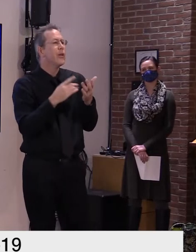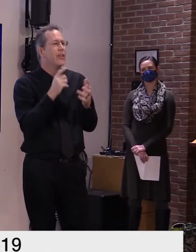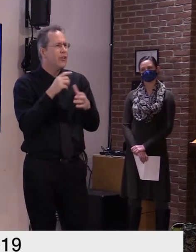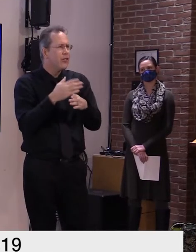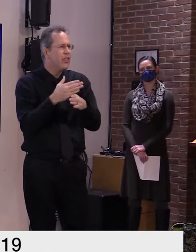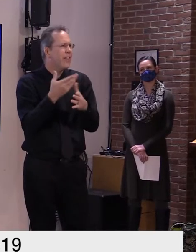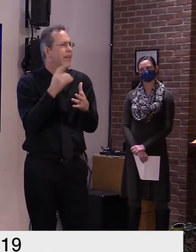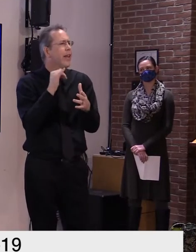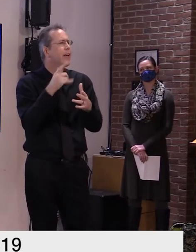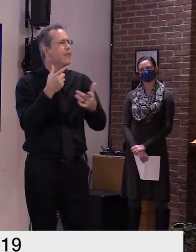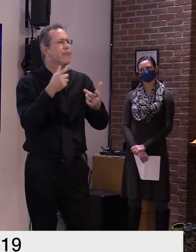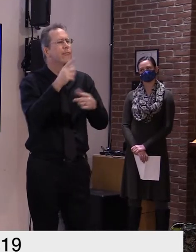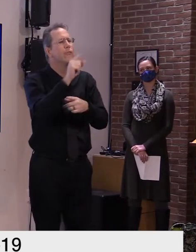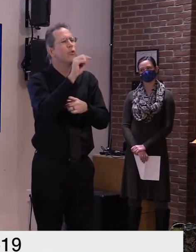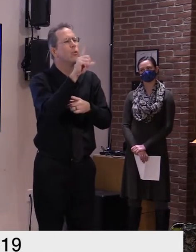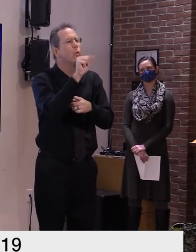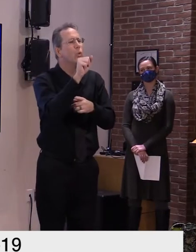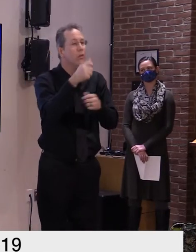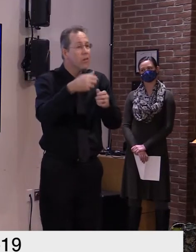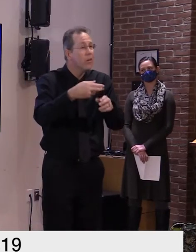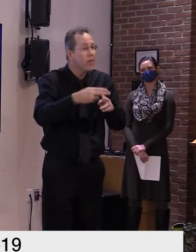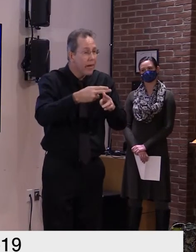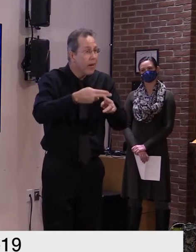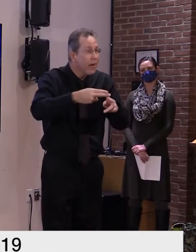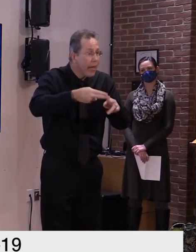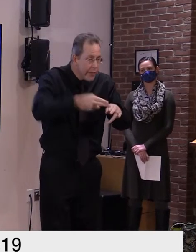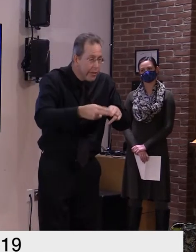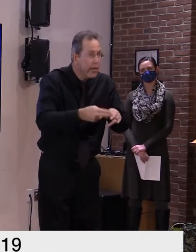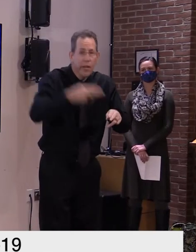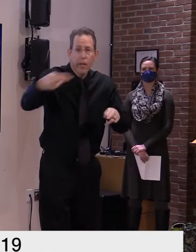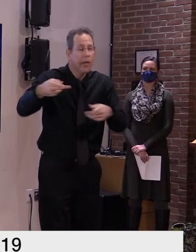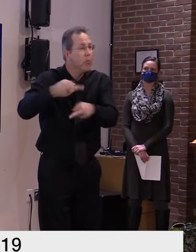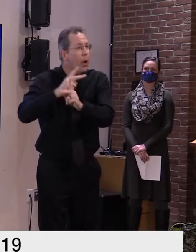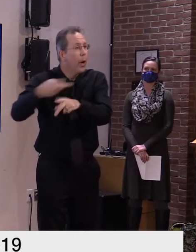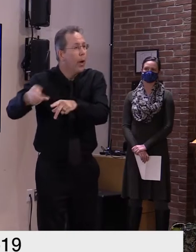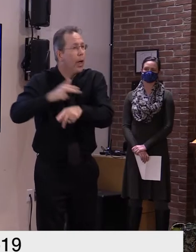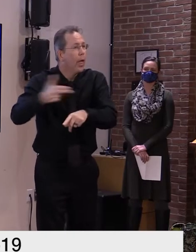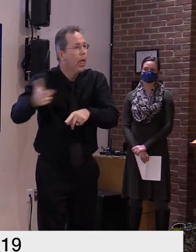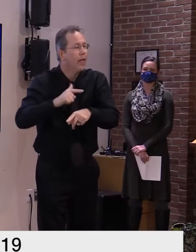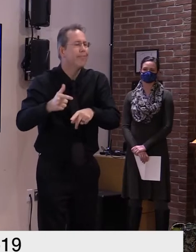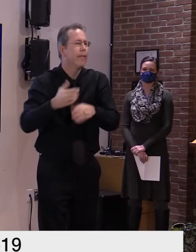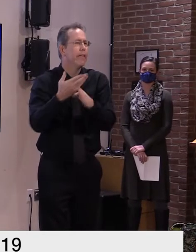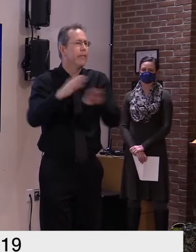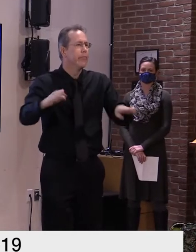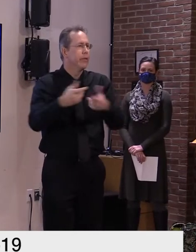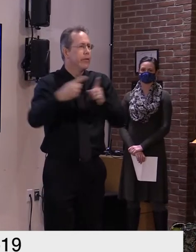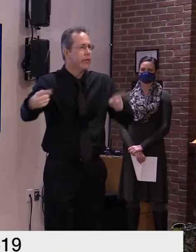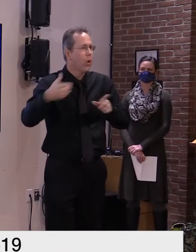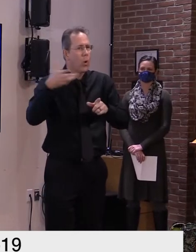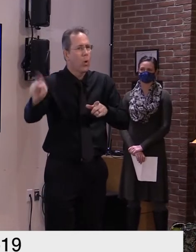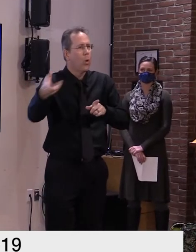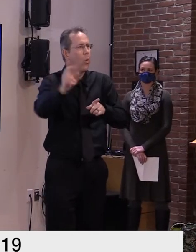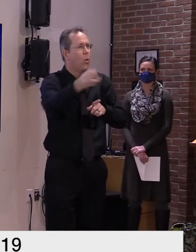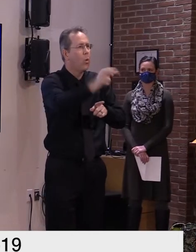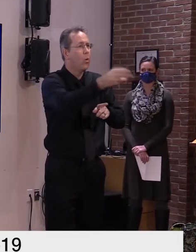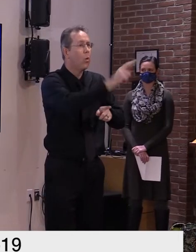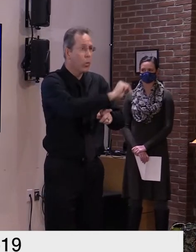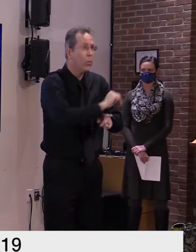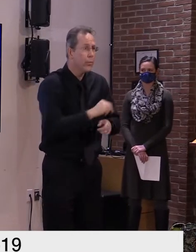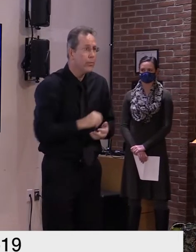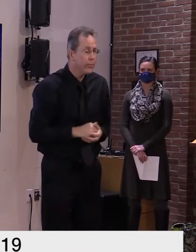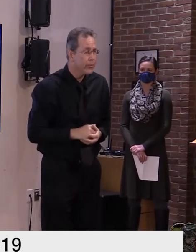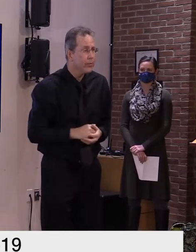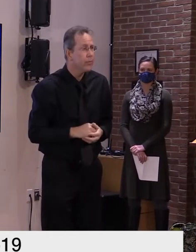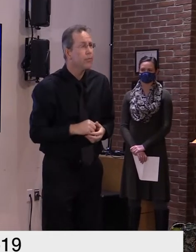in addition the advanced software required for many cte programs required the purchase of new laptops and ipads for